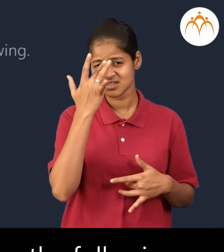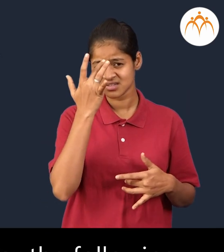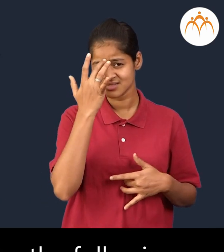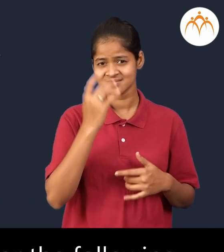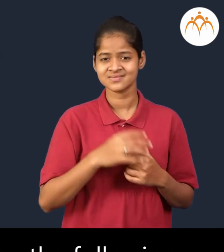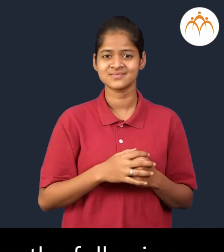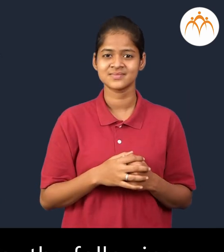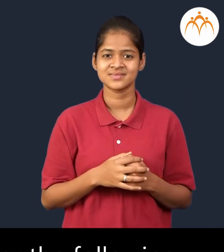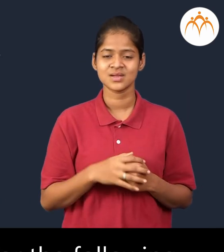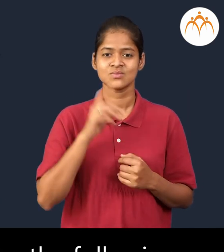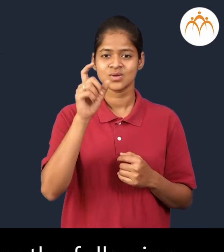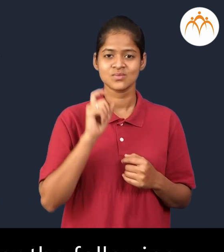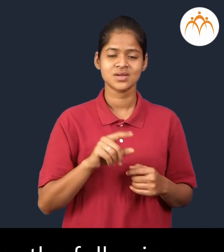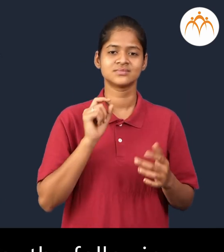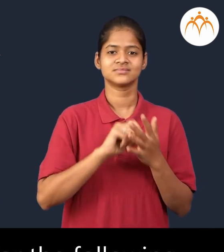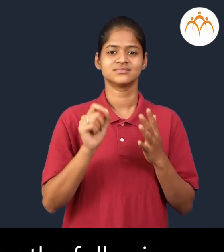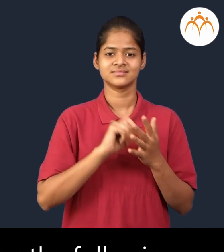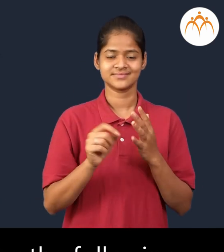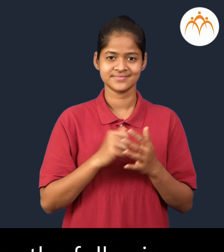Write the synonyms for the following.